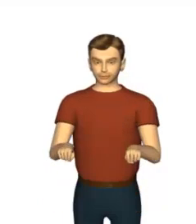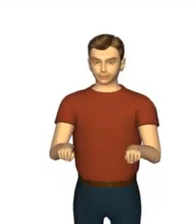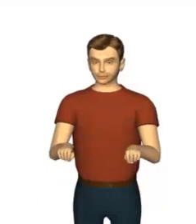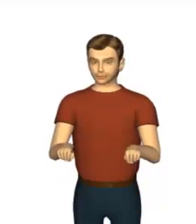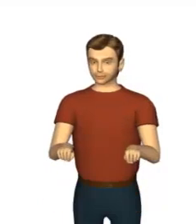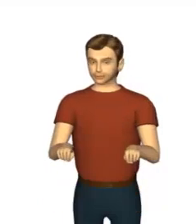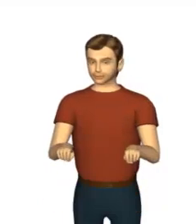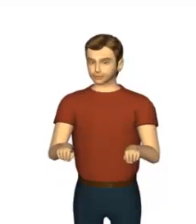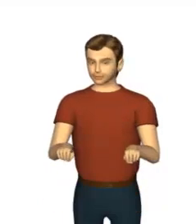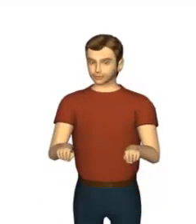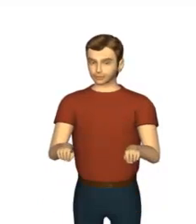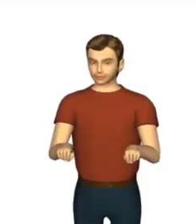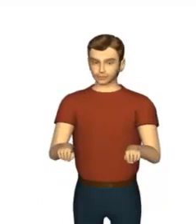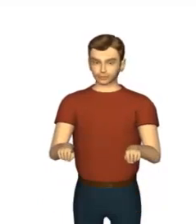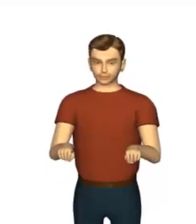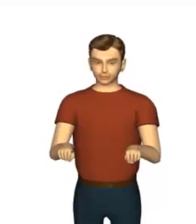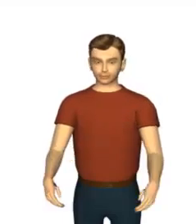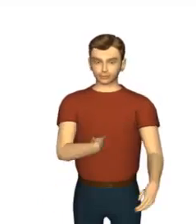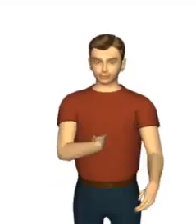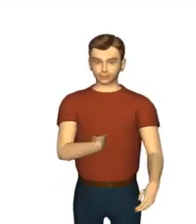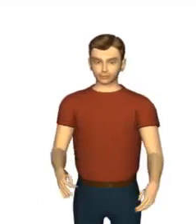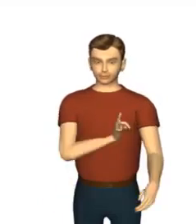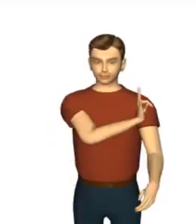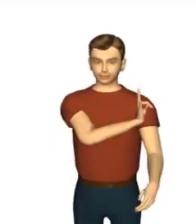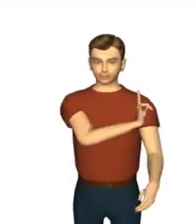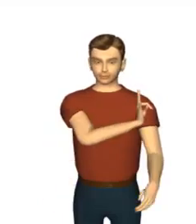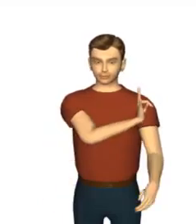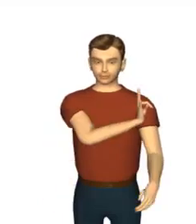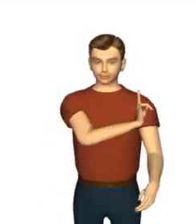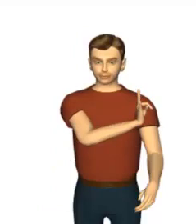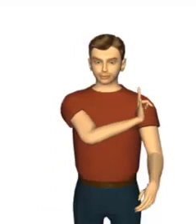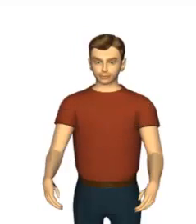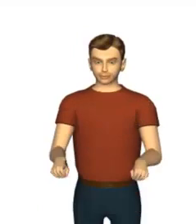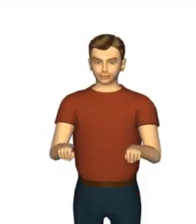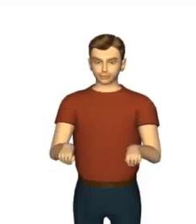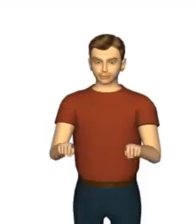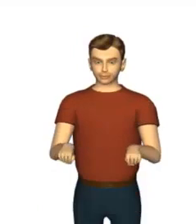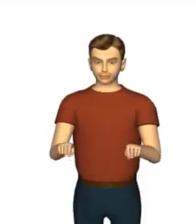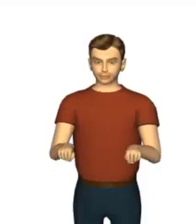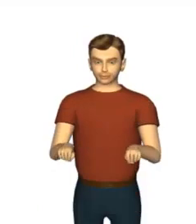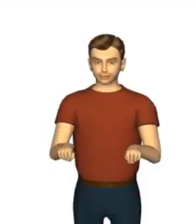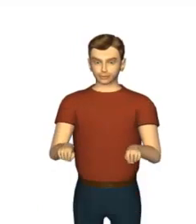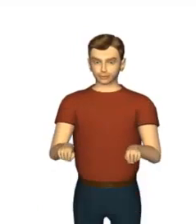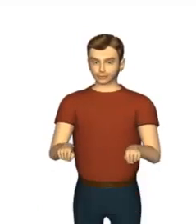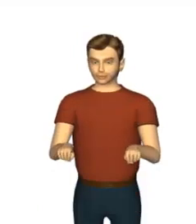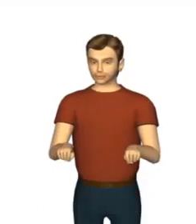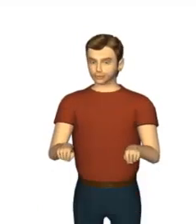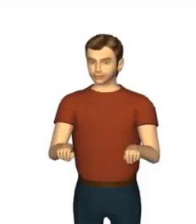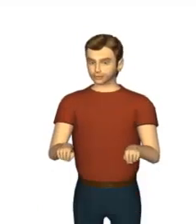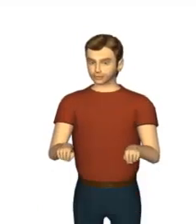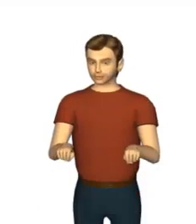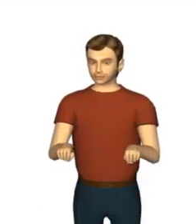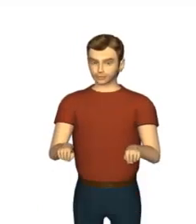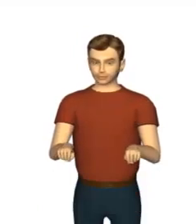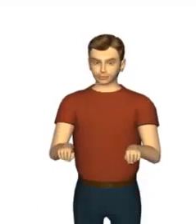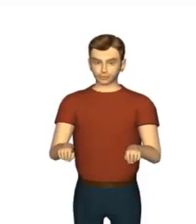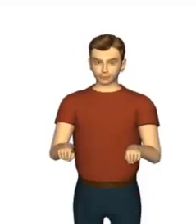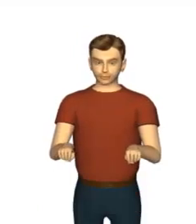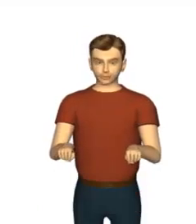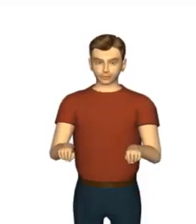so I like scooter I like aeroplane